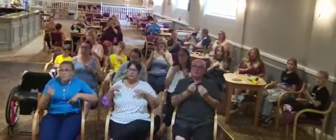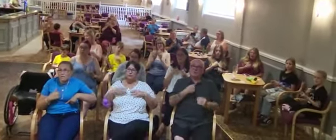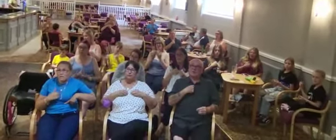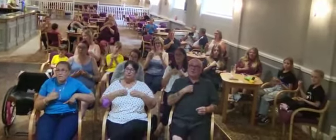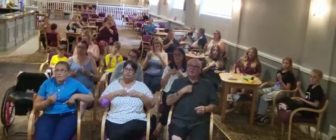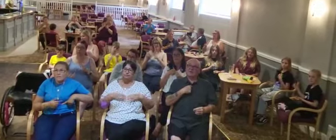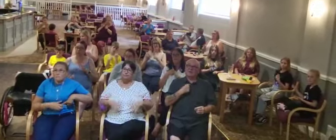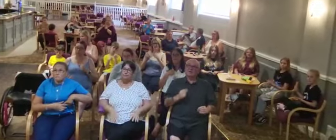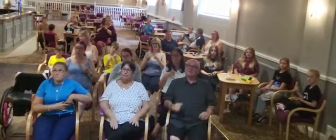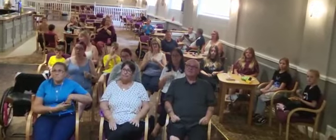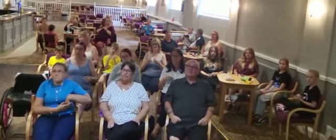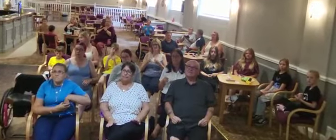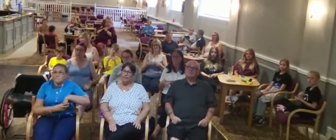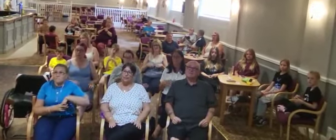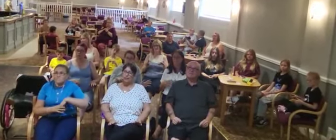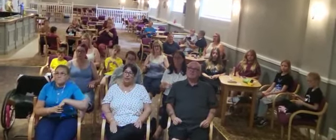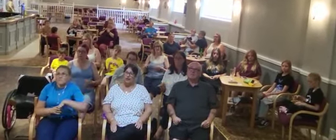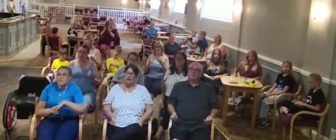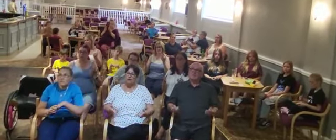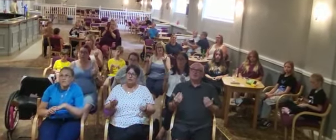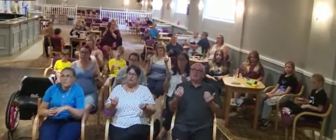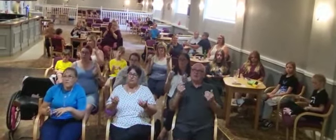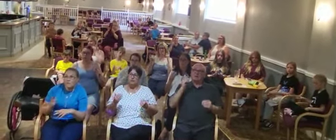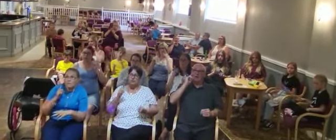me Come on, come on